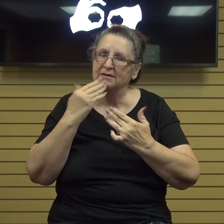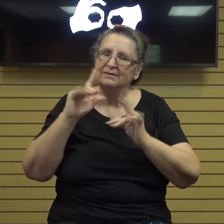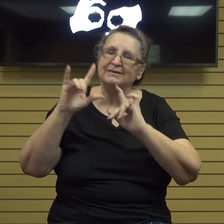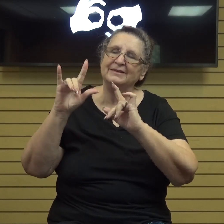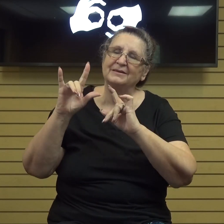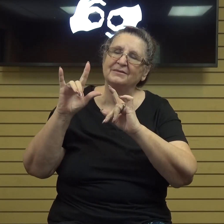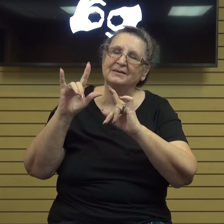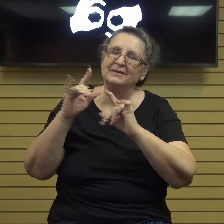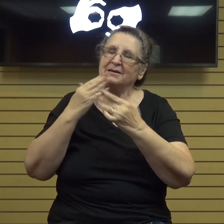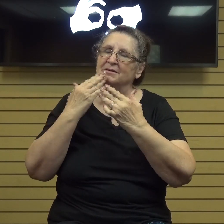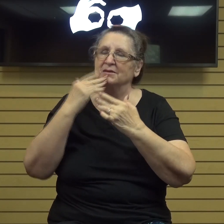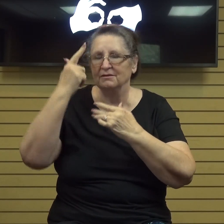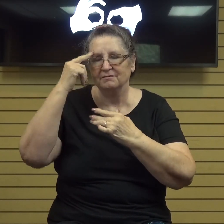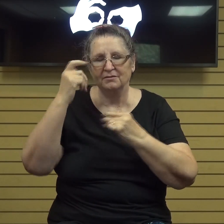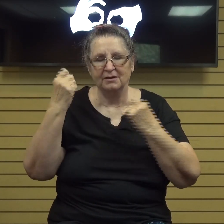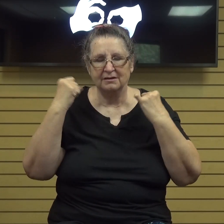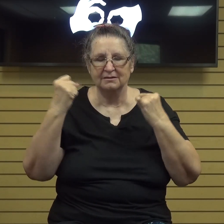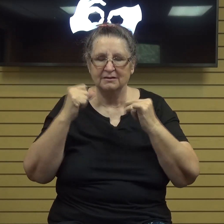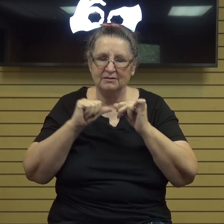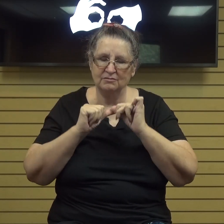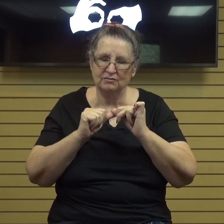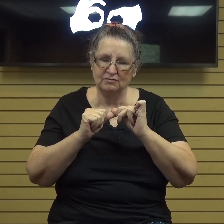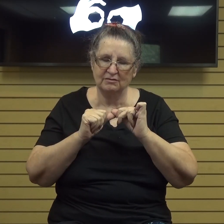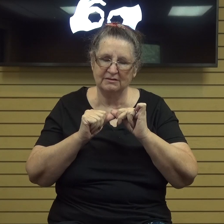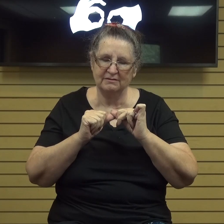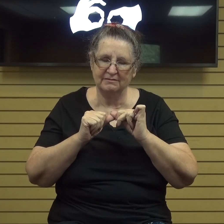thank you for your steadfast love for us in jesus name amen